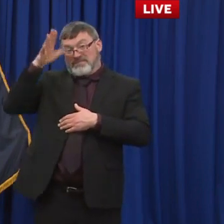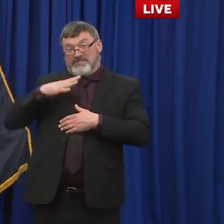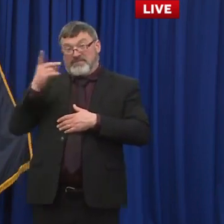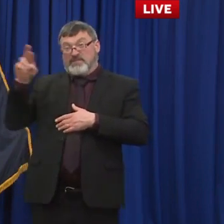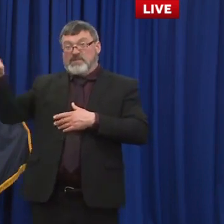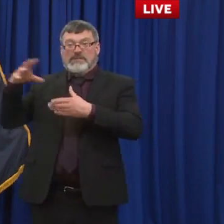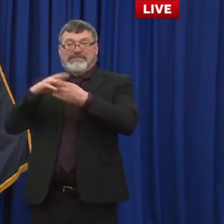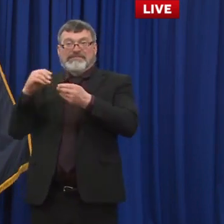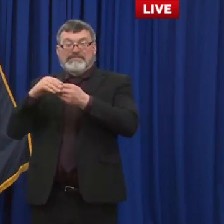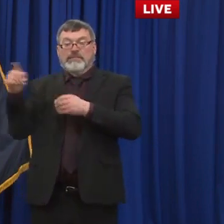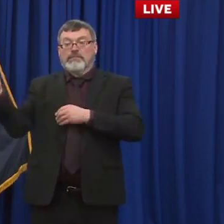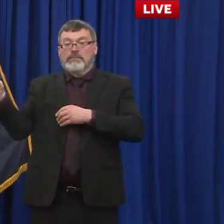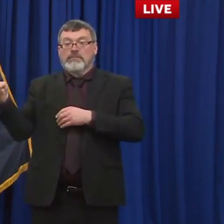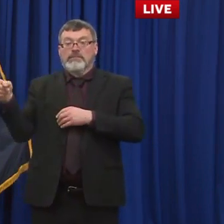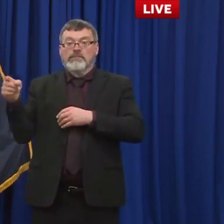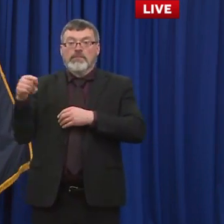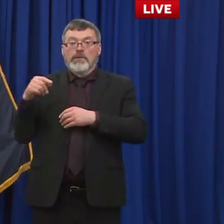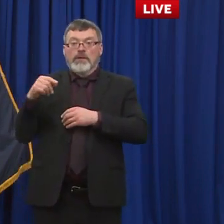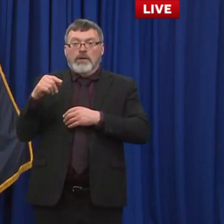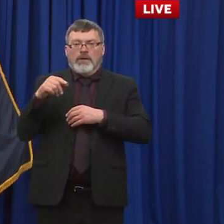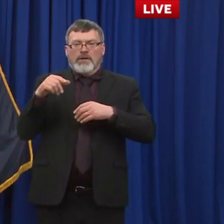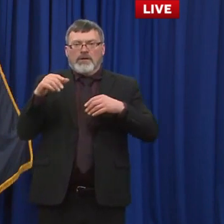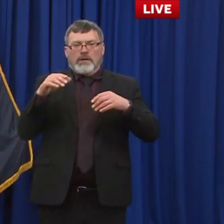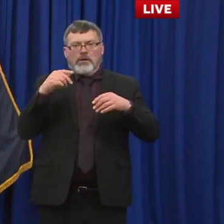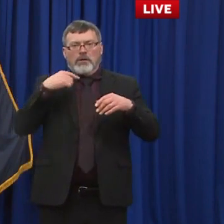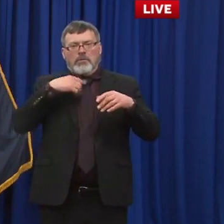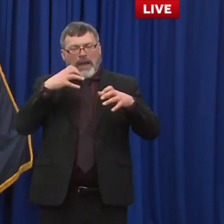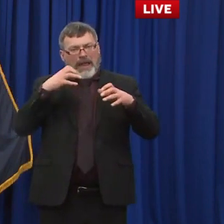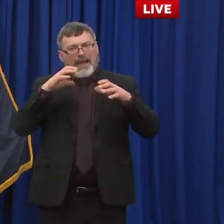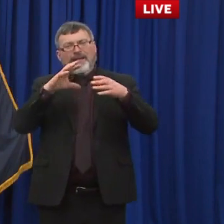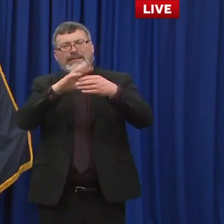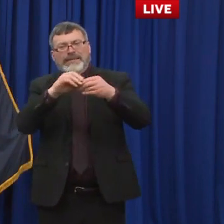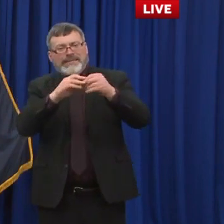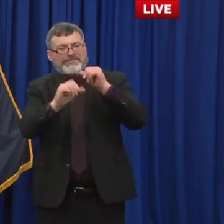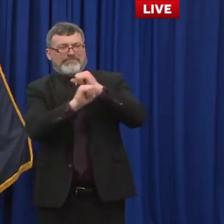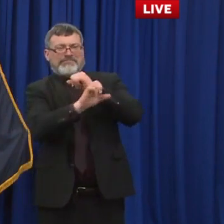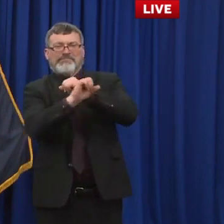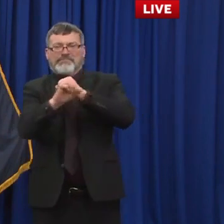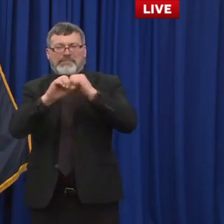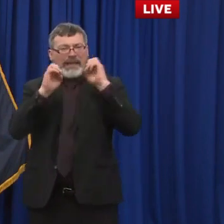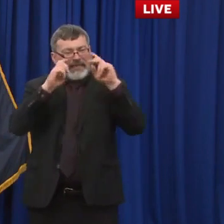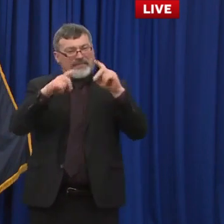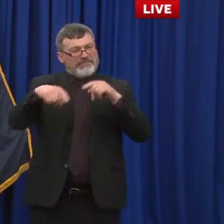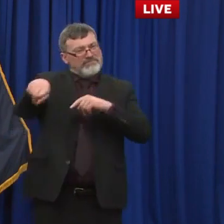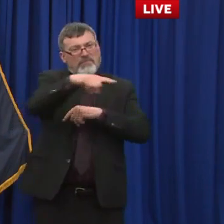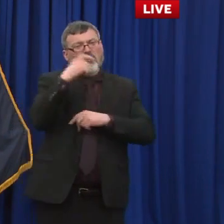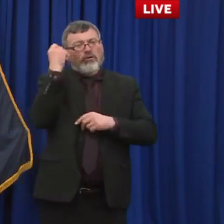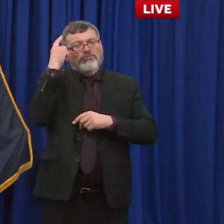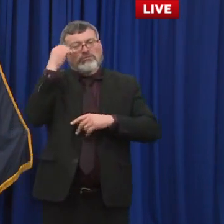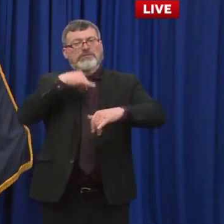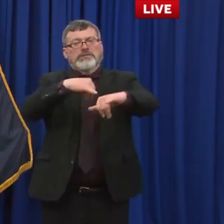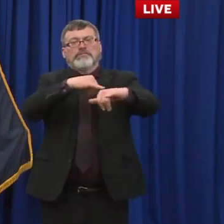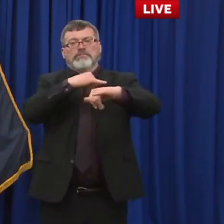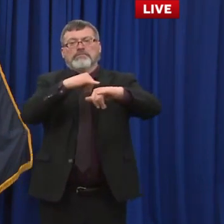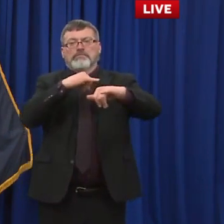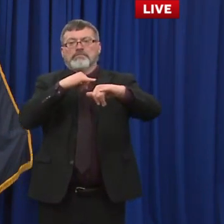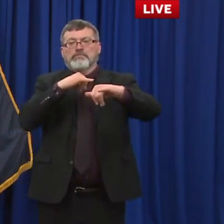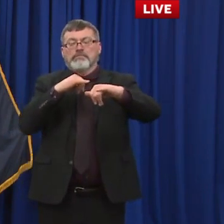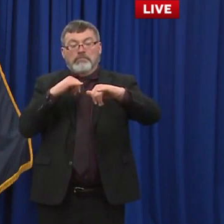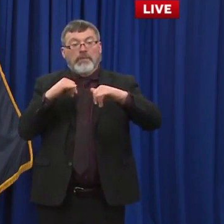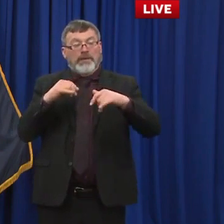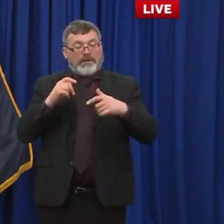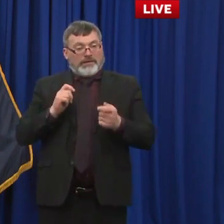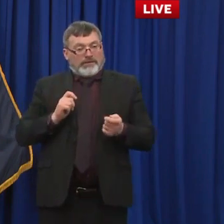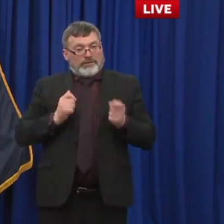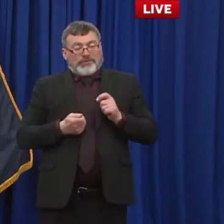you know getting folks to understand the importance of behavior the importance of um of their habits of of good habits whether it's wearing masks